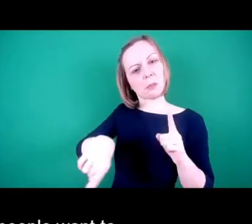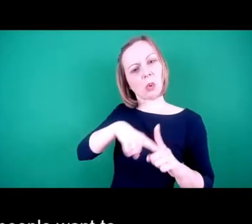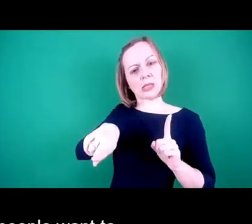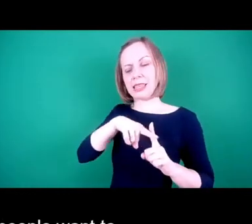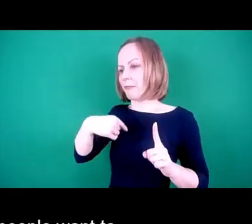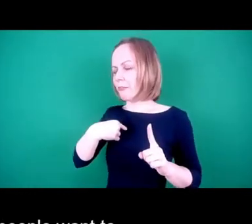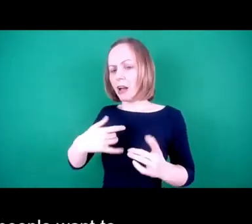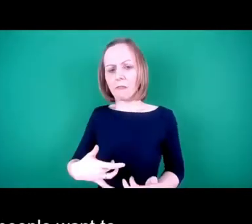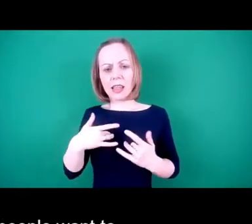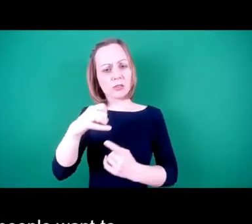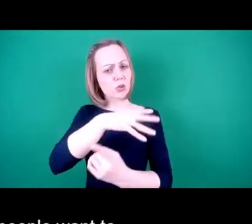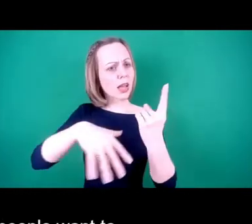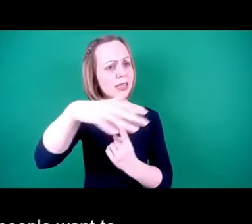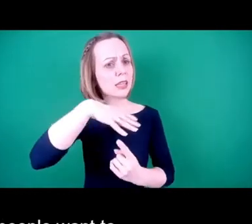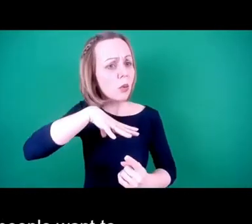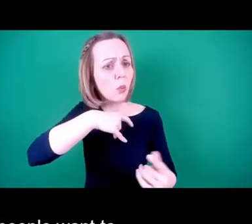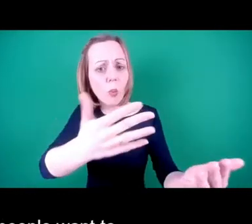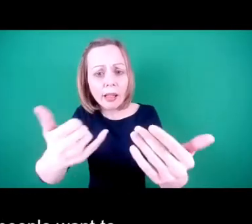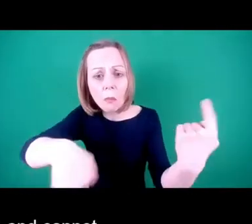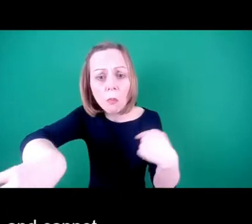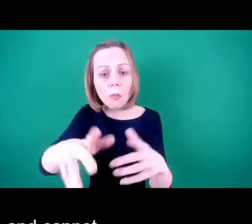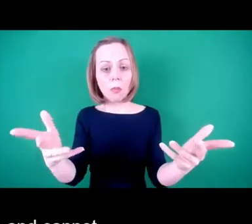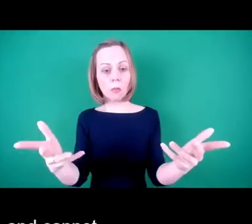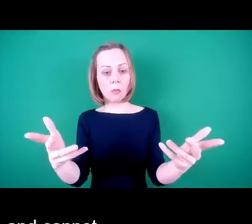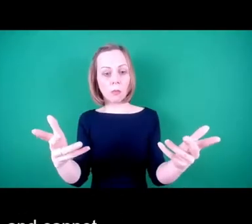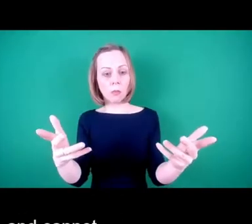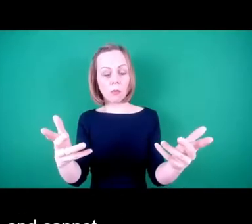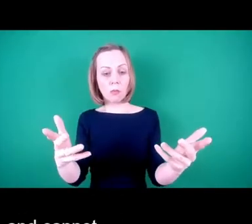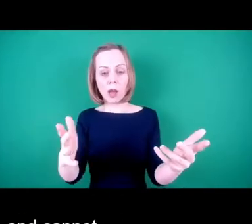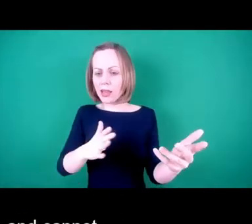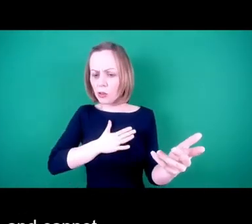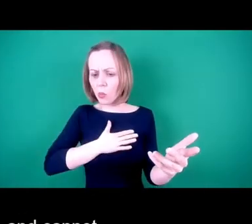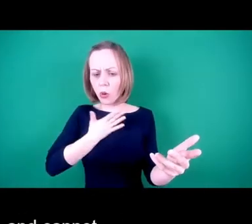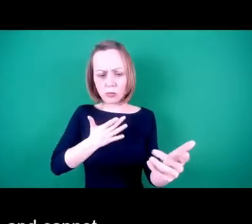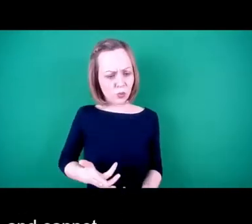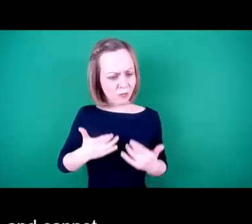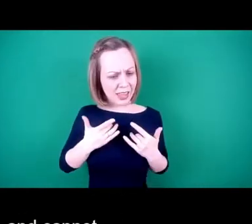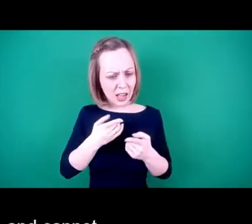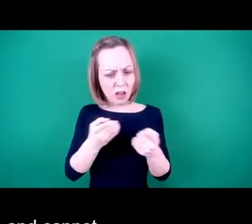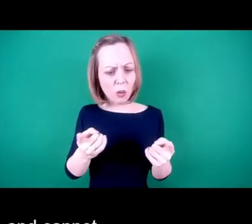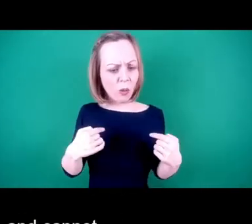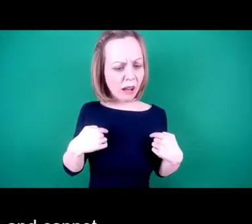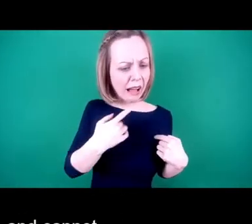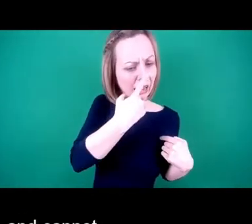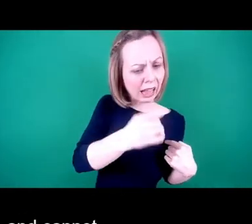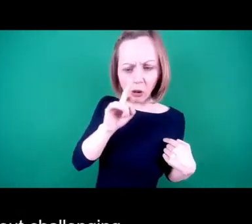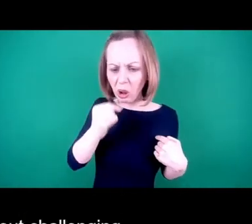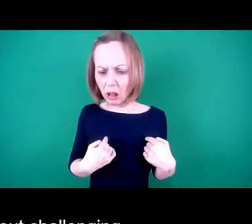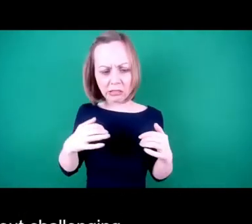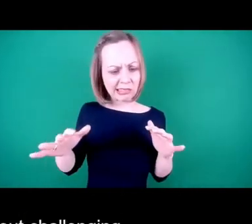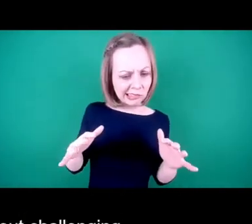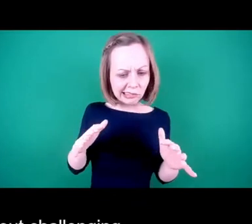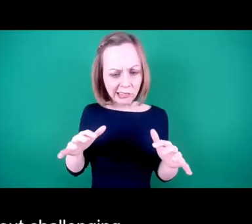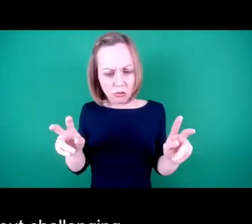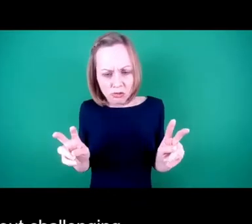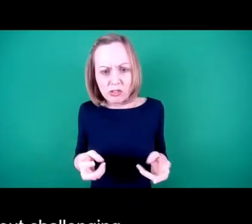want to feel welcome and not be constricted by what they can and cannot do. And there are plenty of ways